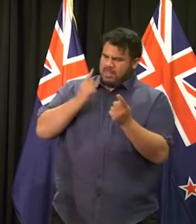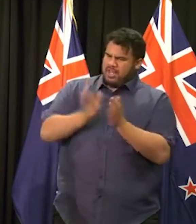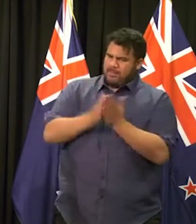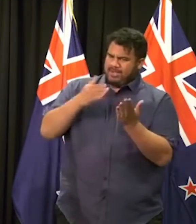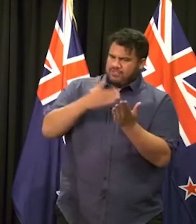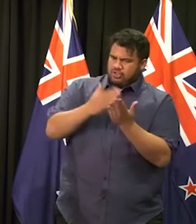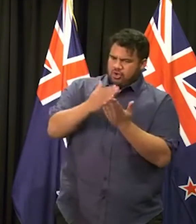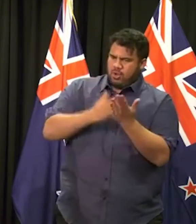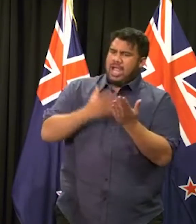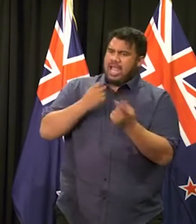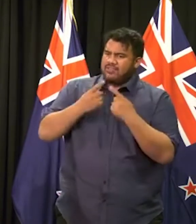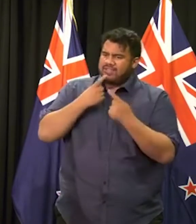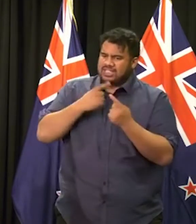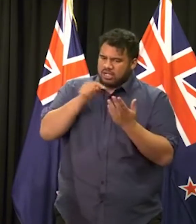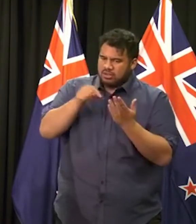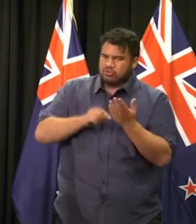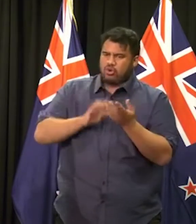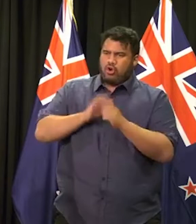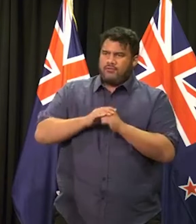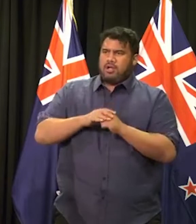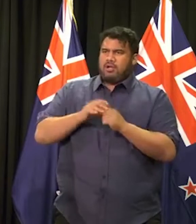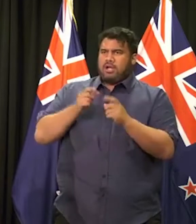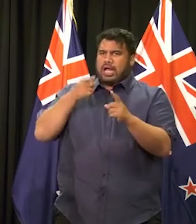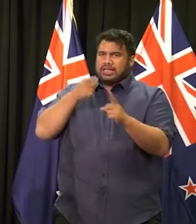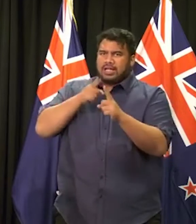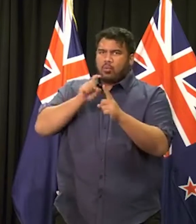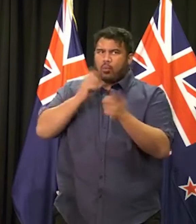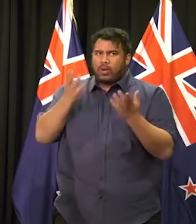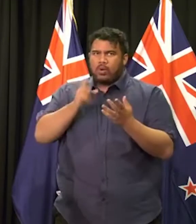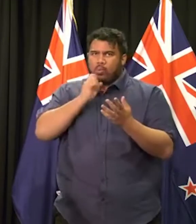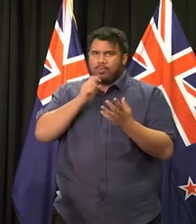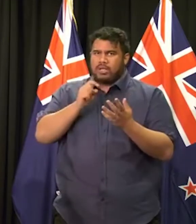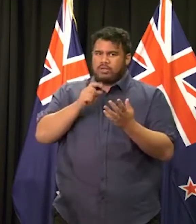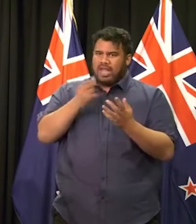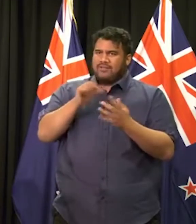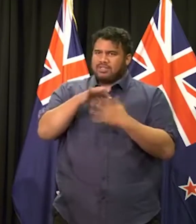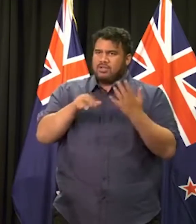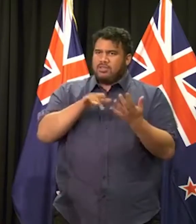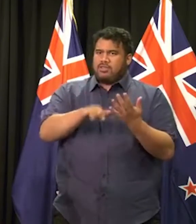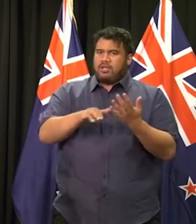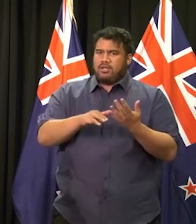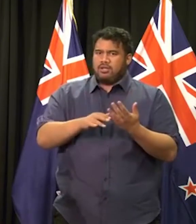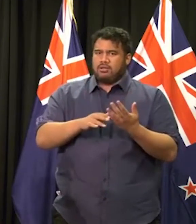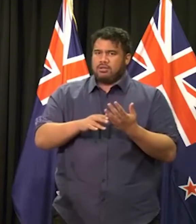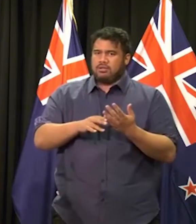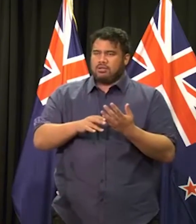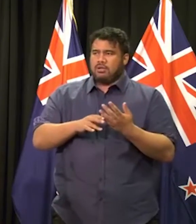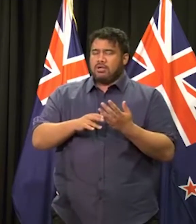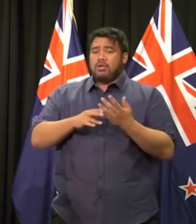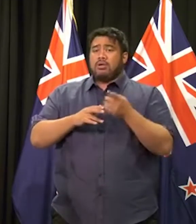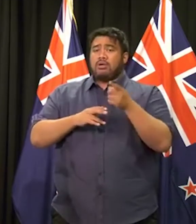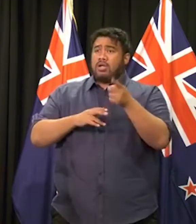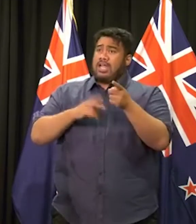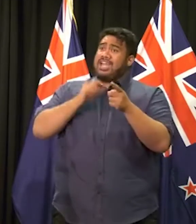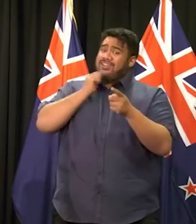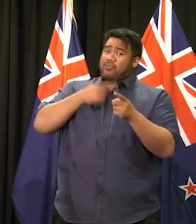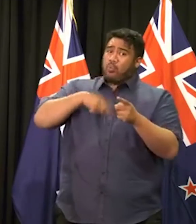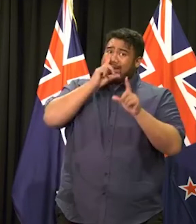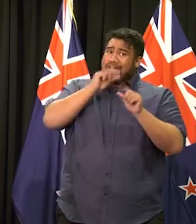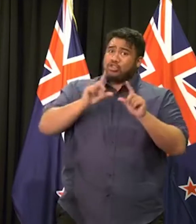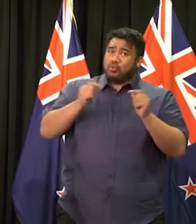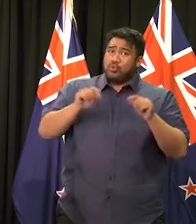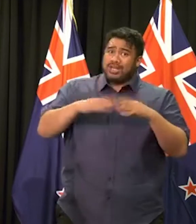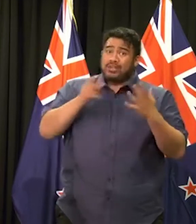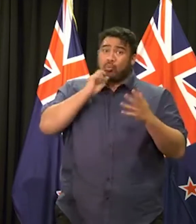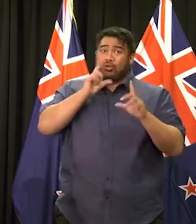what we received did not have those details. Is there anything that we could have done that people that received if we could have? If we could have? Absolutely, we